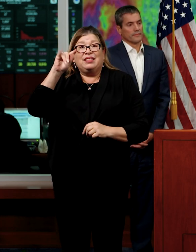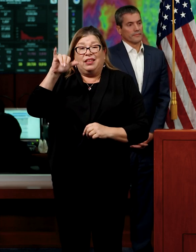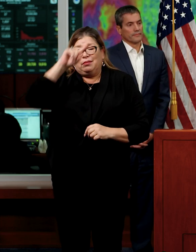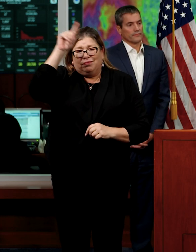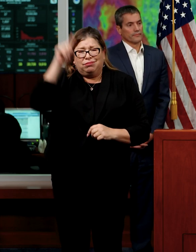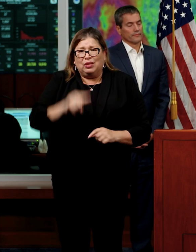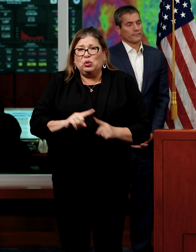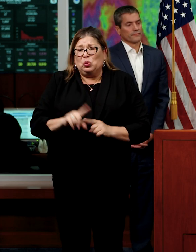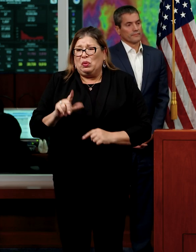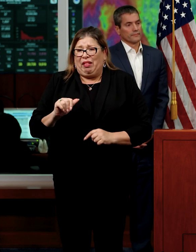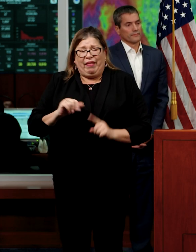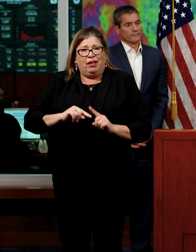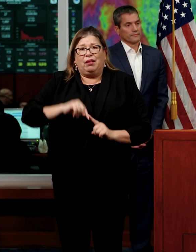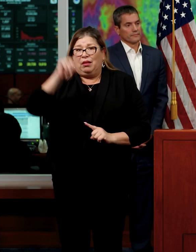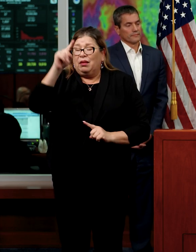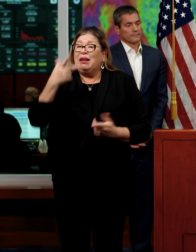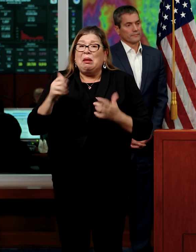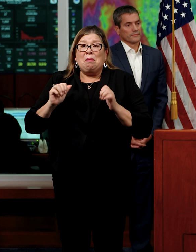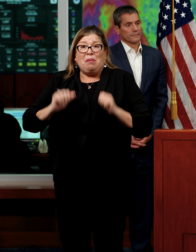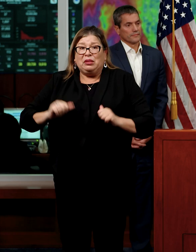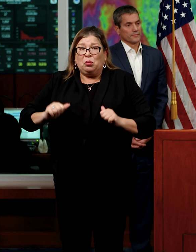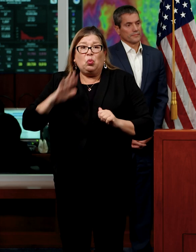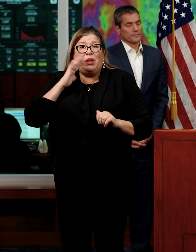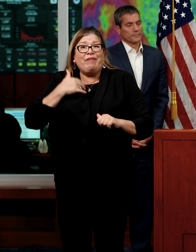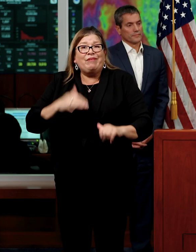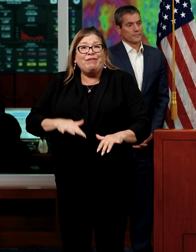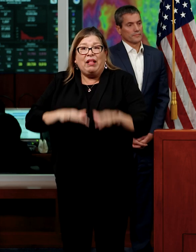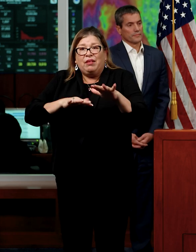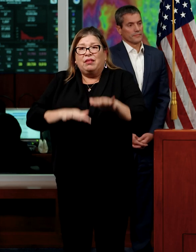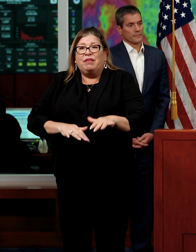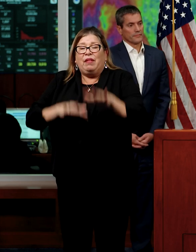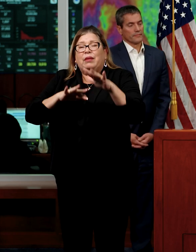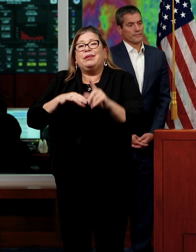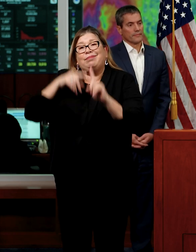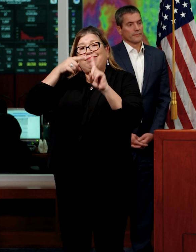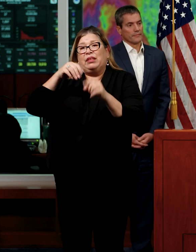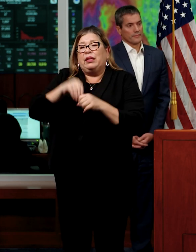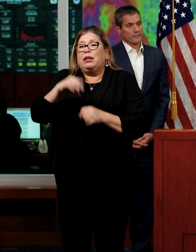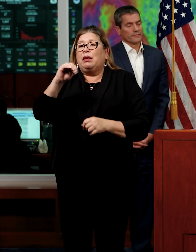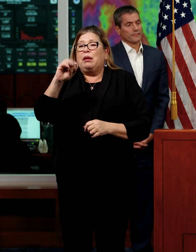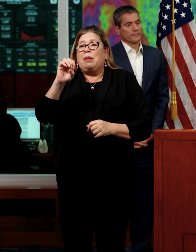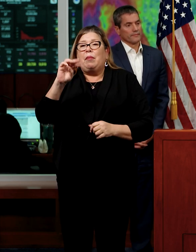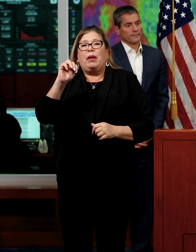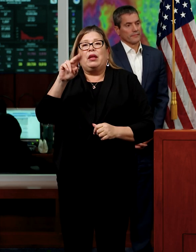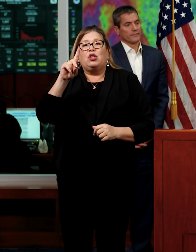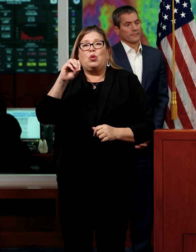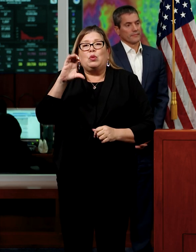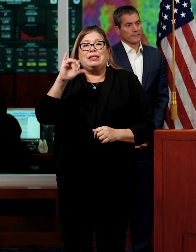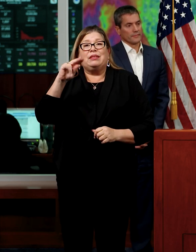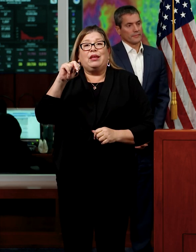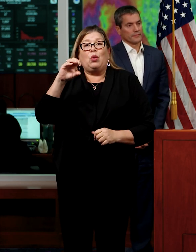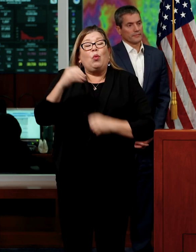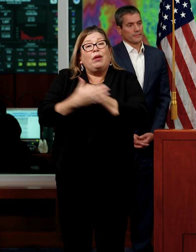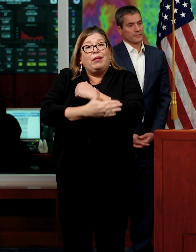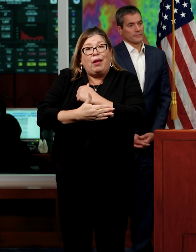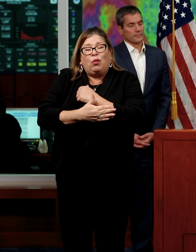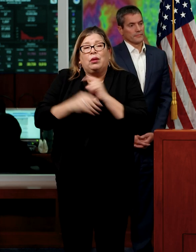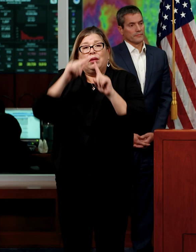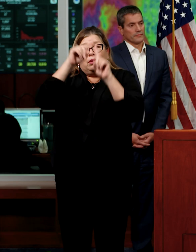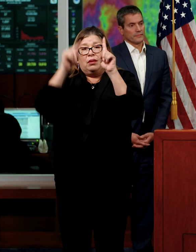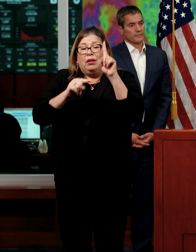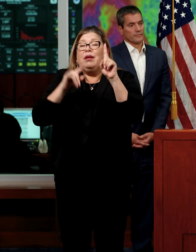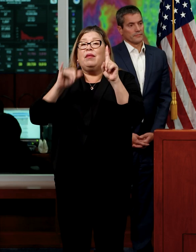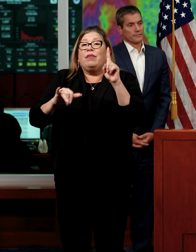Significant potential flooding effects, particularly in Mendocino County, along the Russian River, and along the